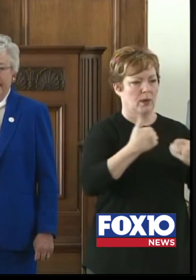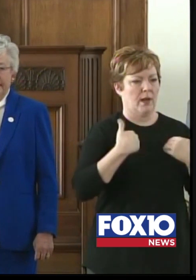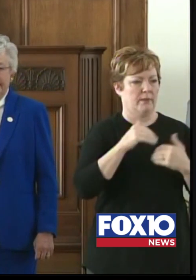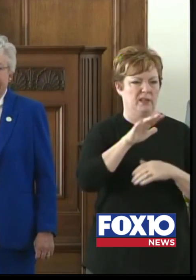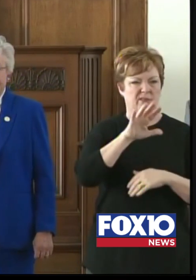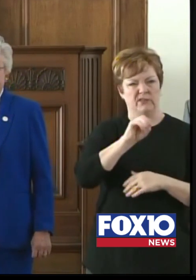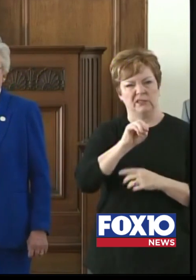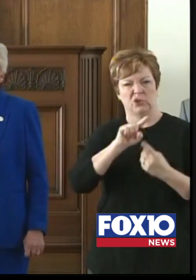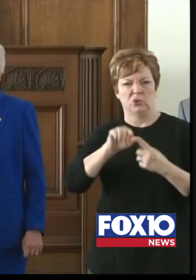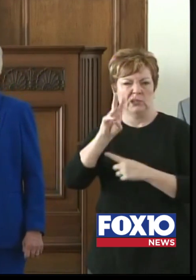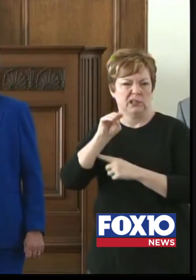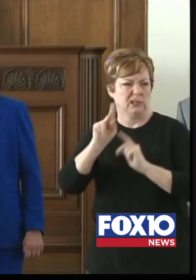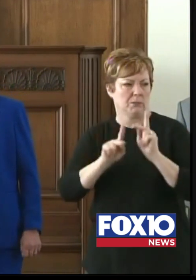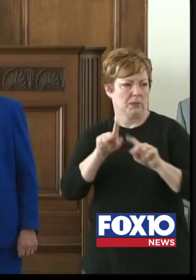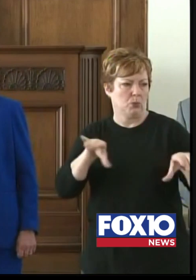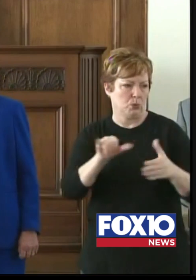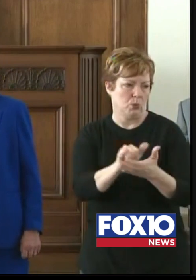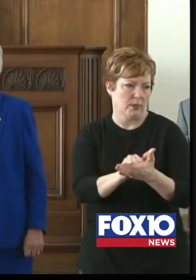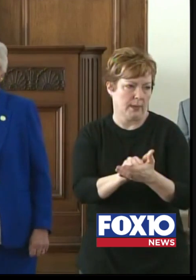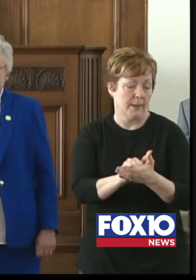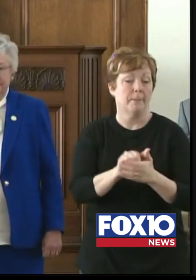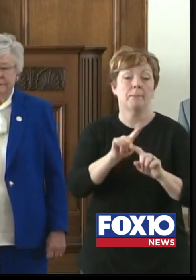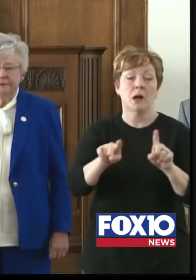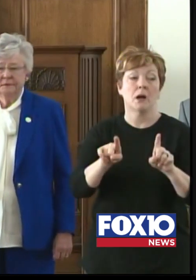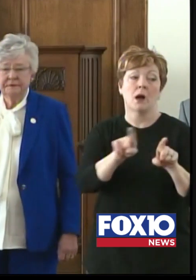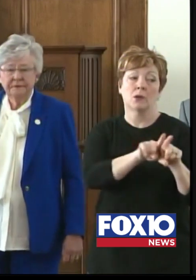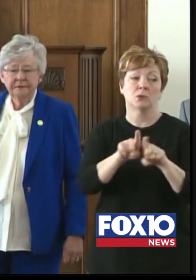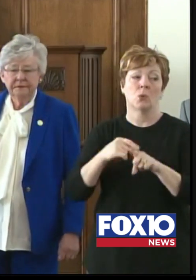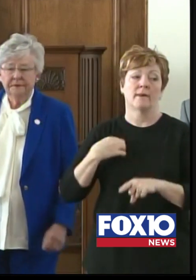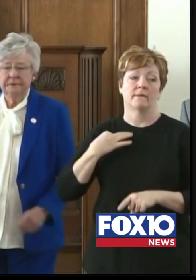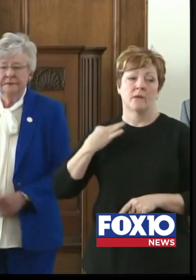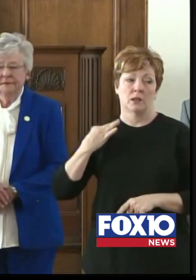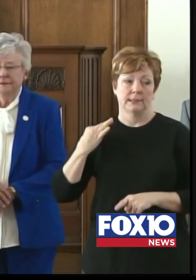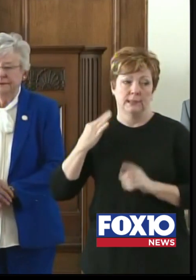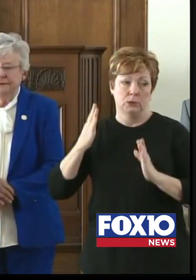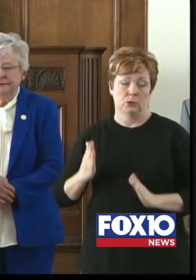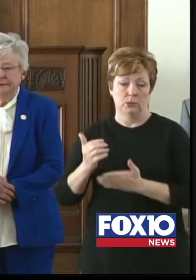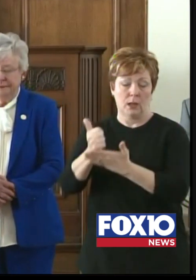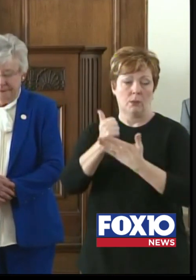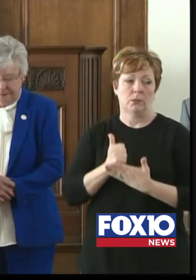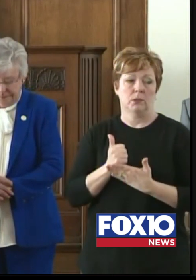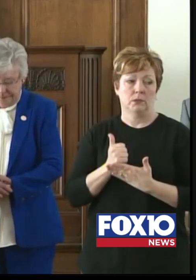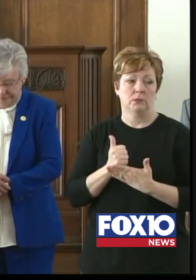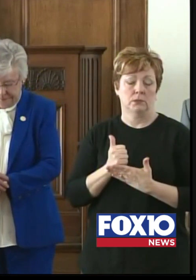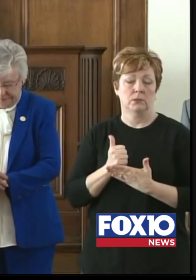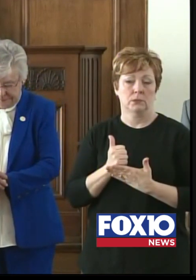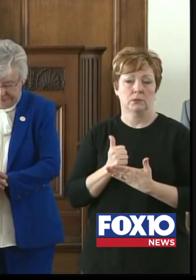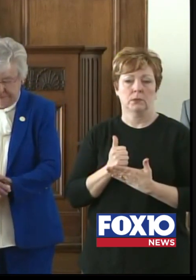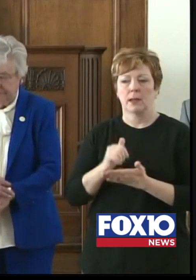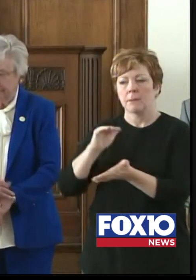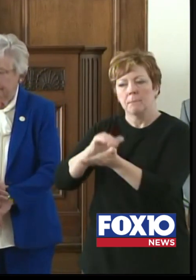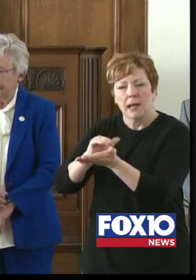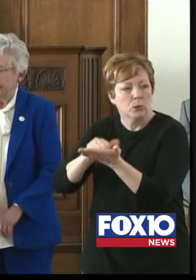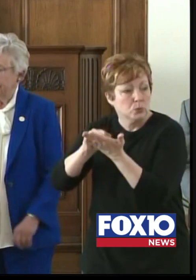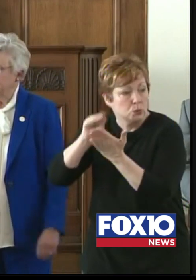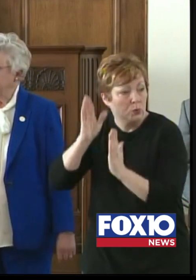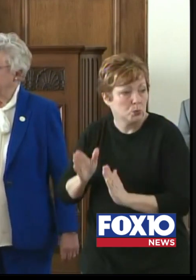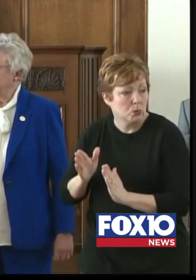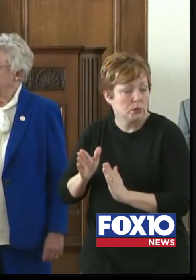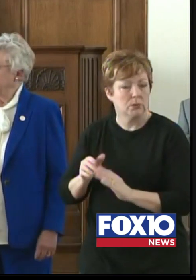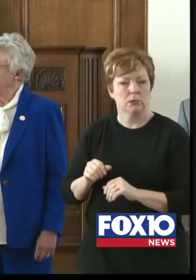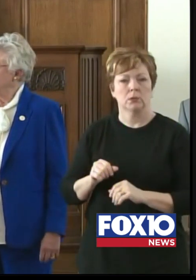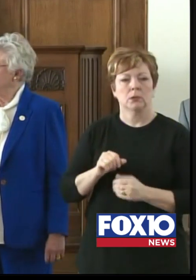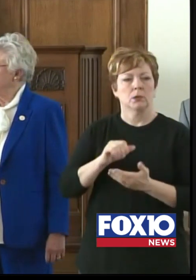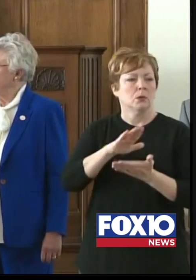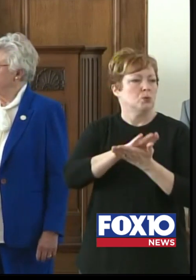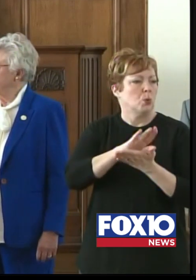doing that work. But we have also got volunteers who are helping us from medical students, for example, or School of Public